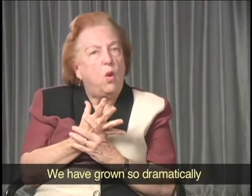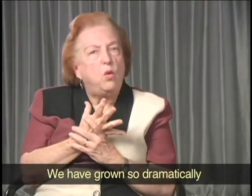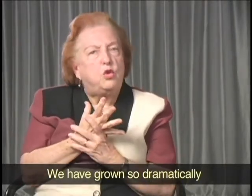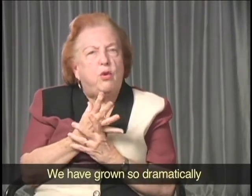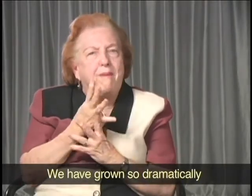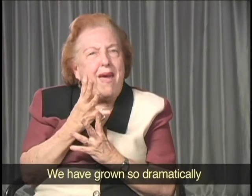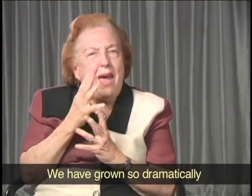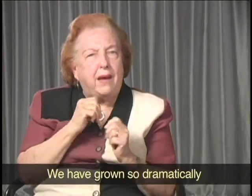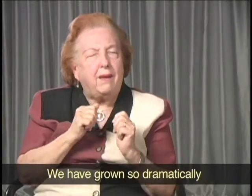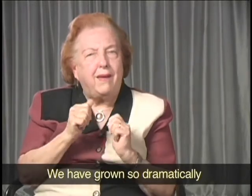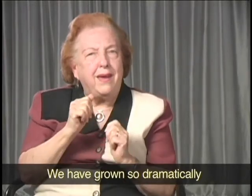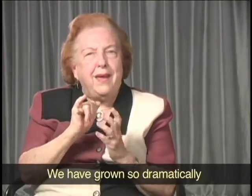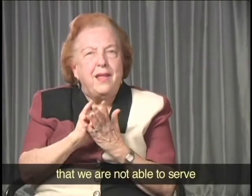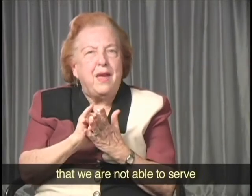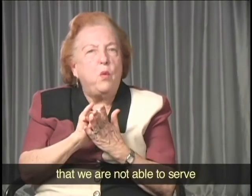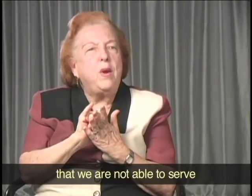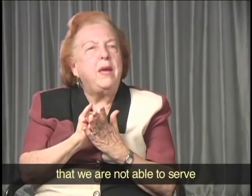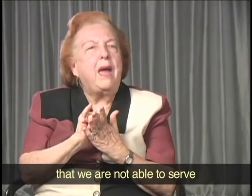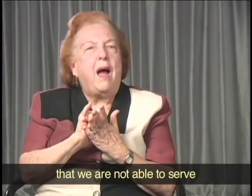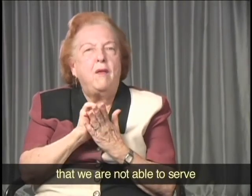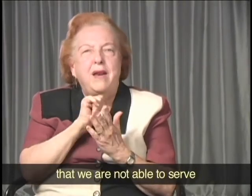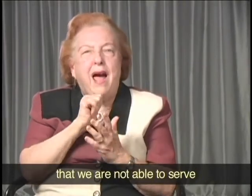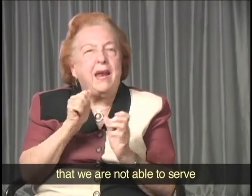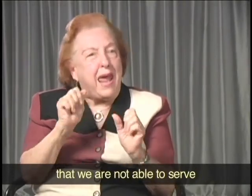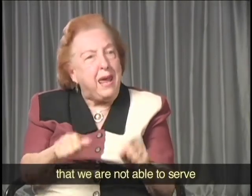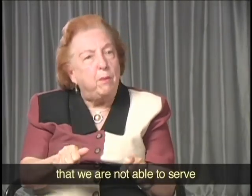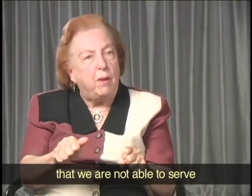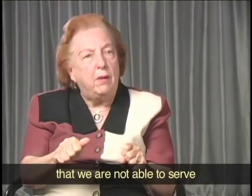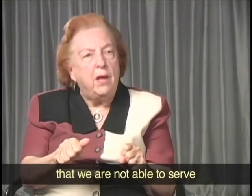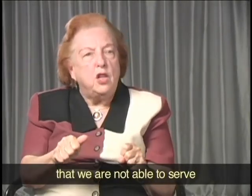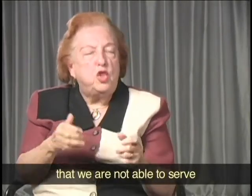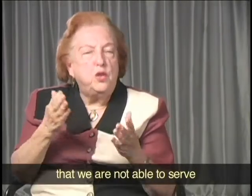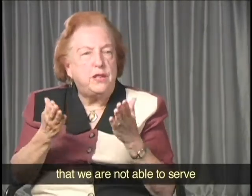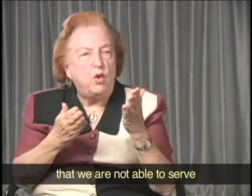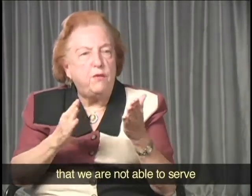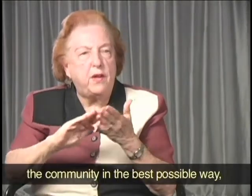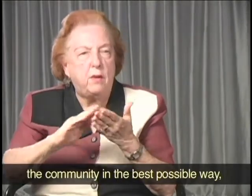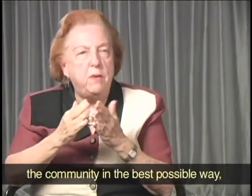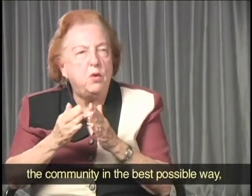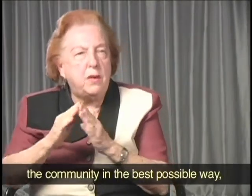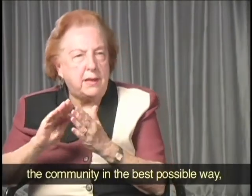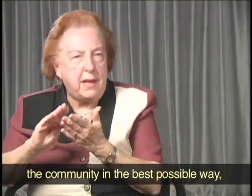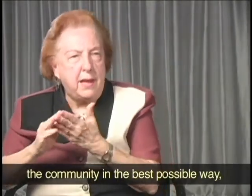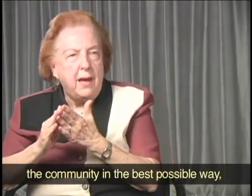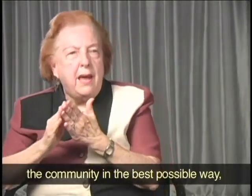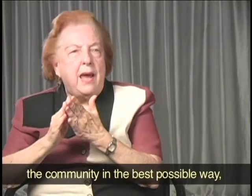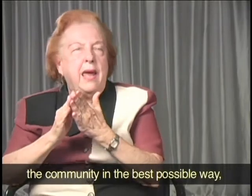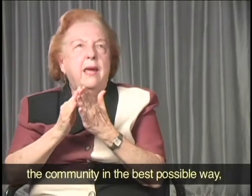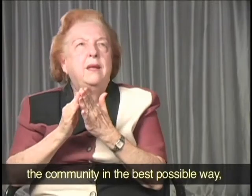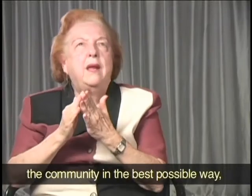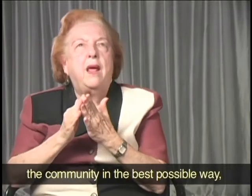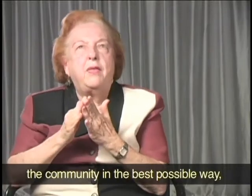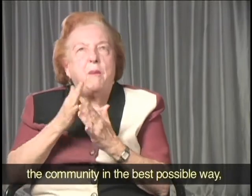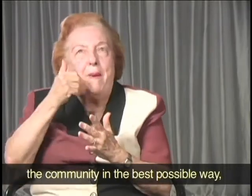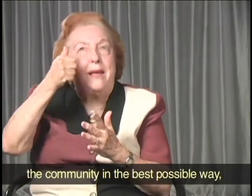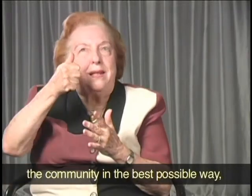dramatically that we are not able to serve the community in the best